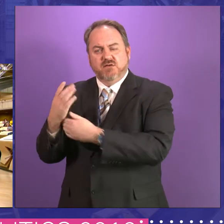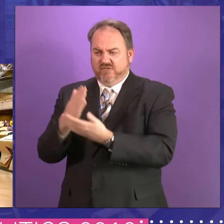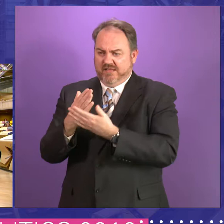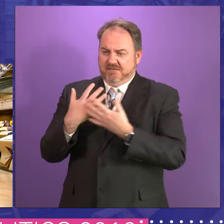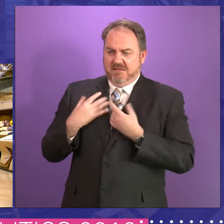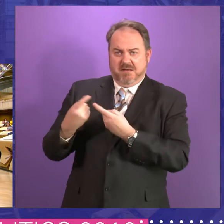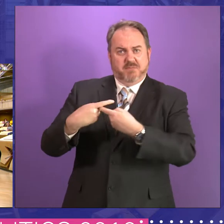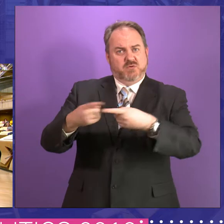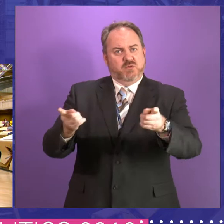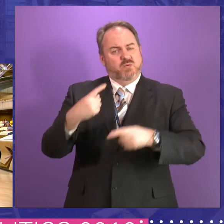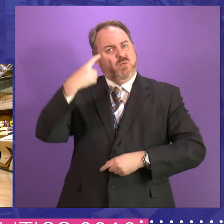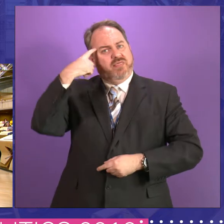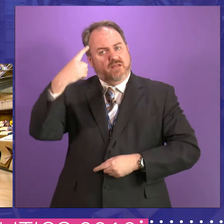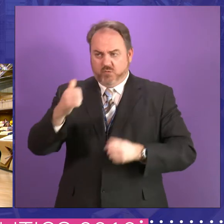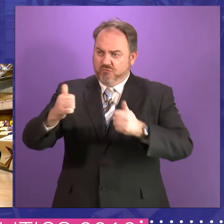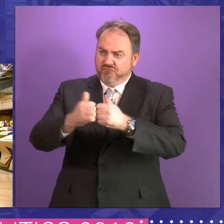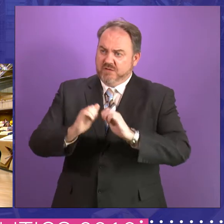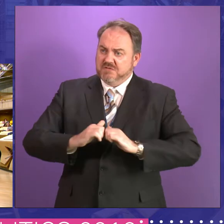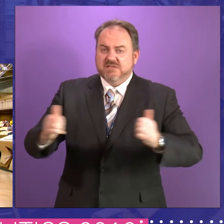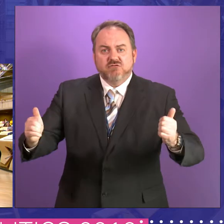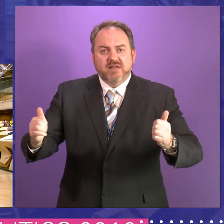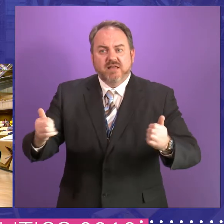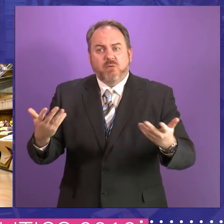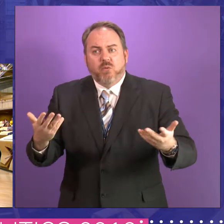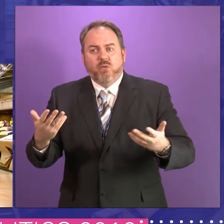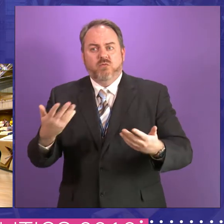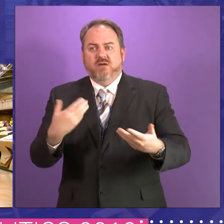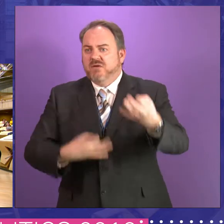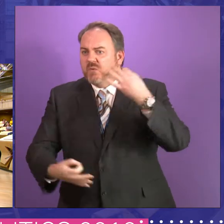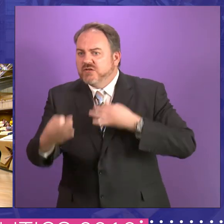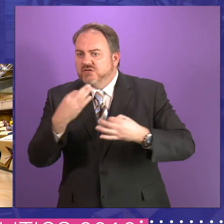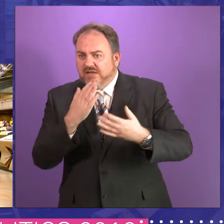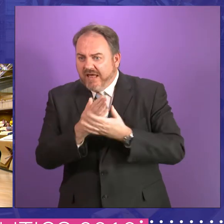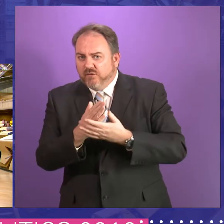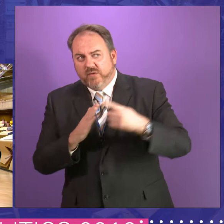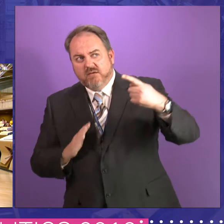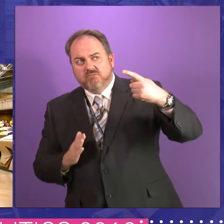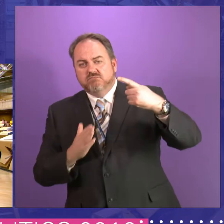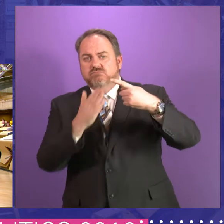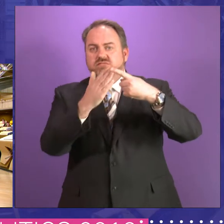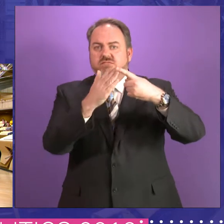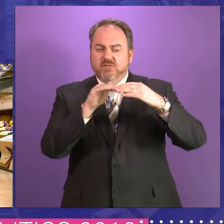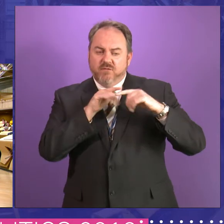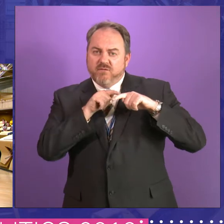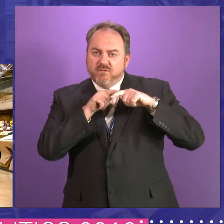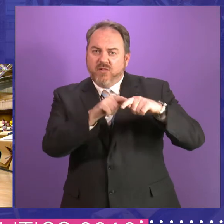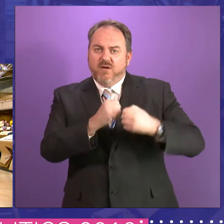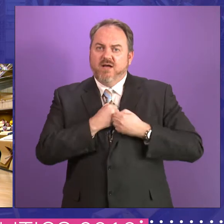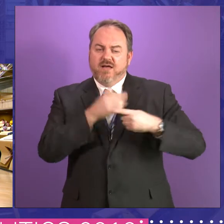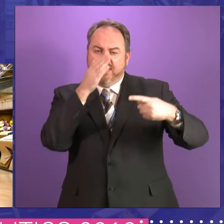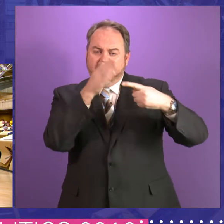for you to perhaps give us your thoughts and views and questions about have we lived up to these principles, are we still practicing them and what can we do